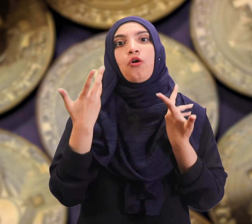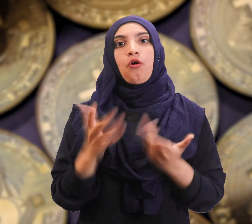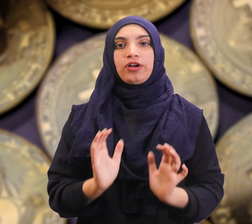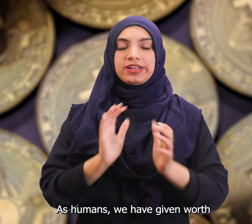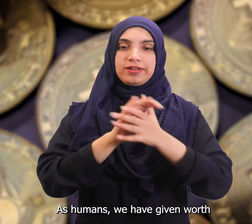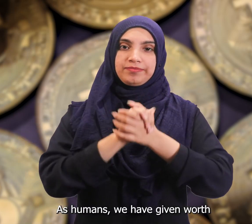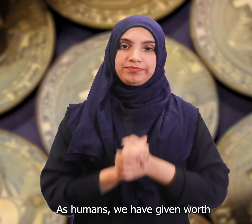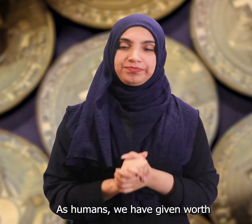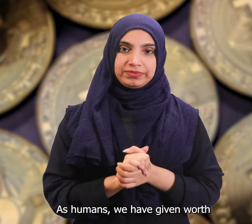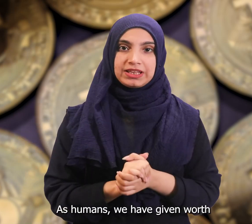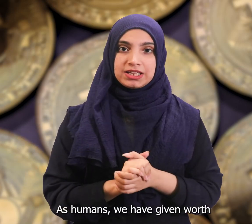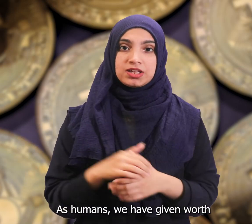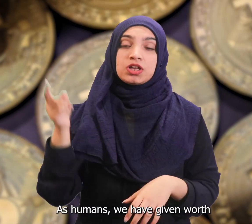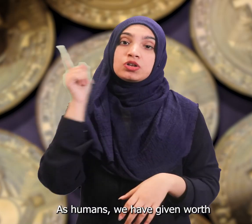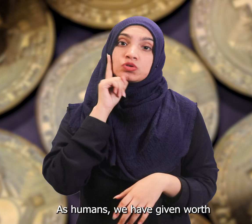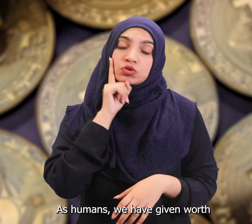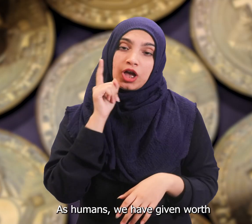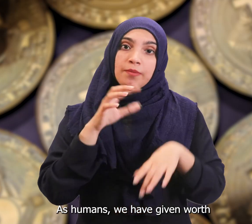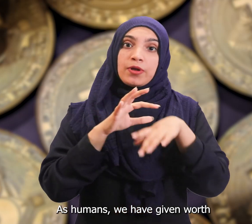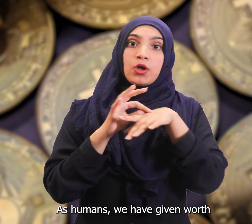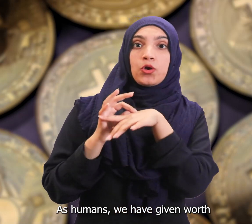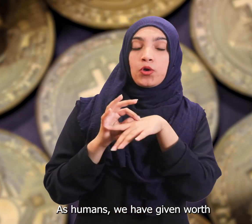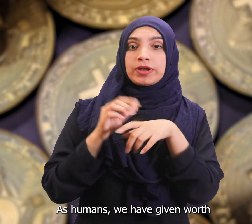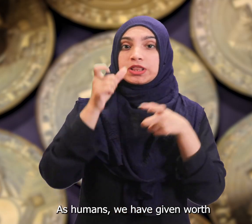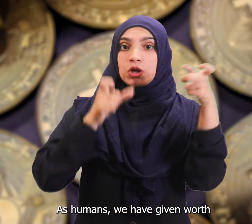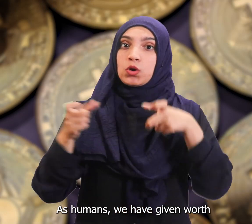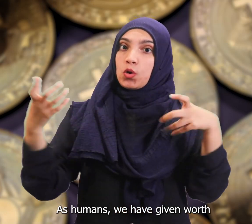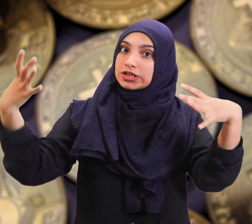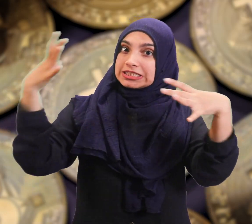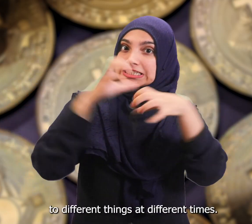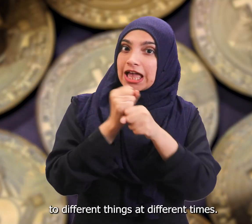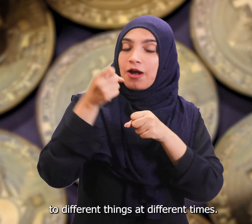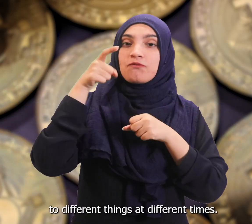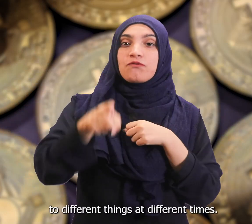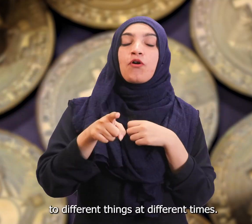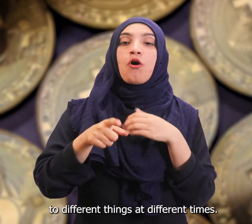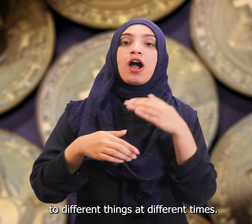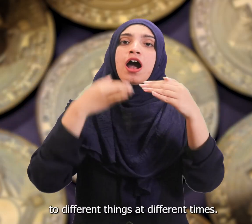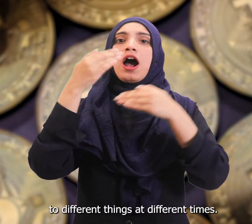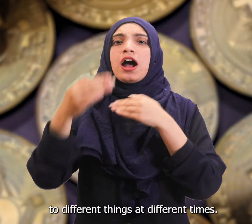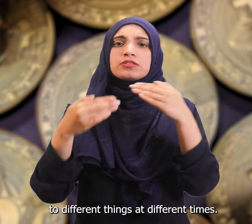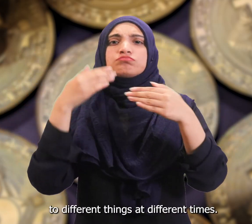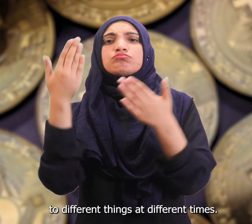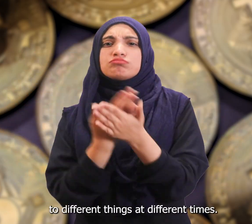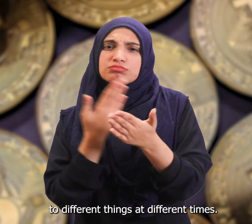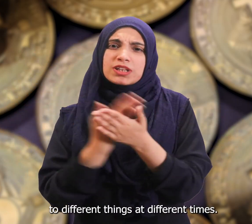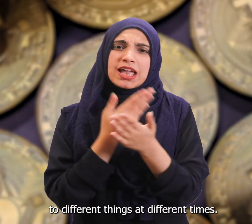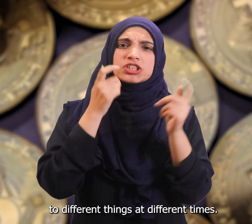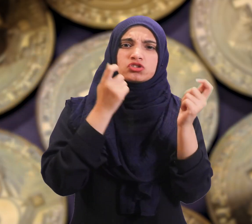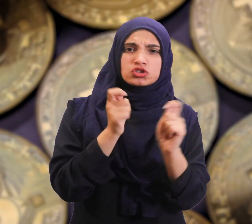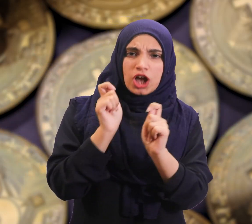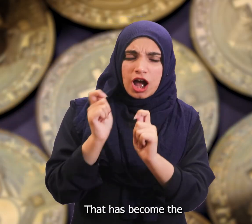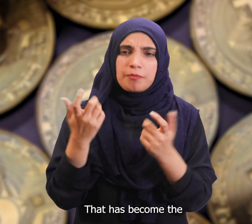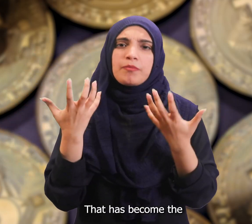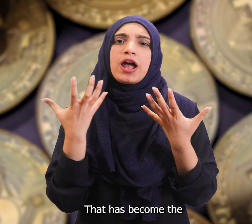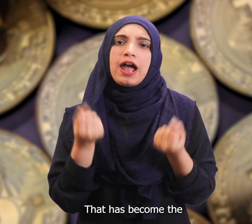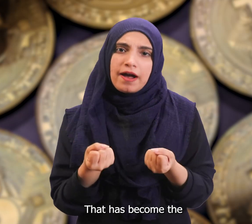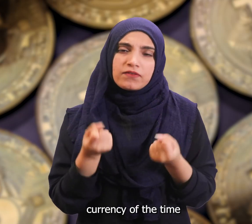As humans, we have given worth to different things at different times that has become the